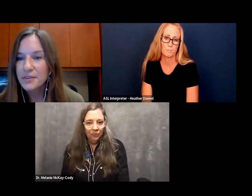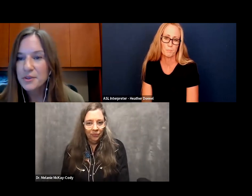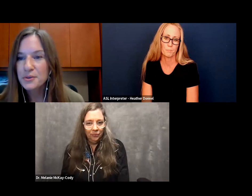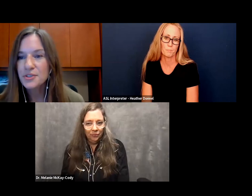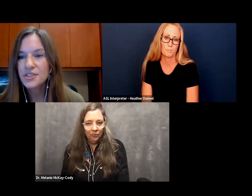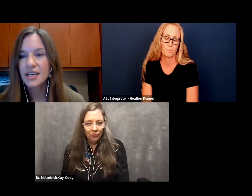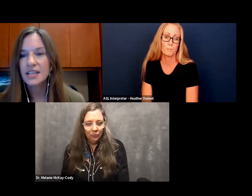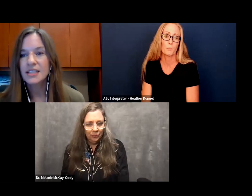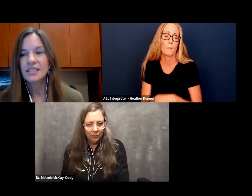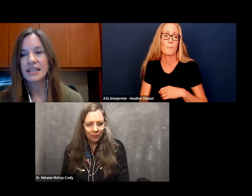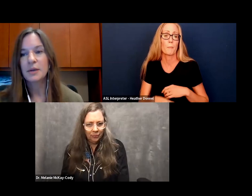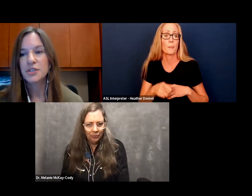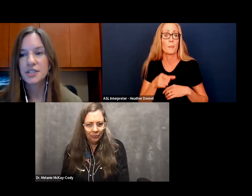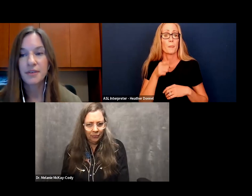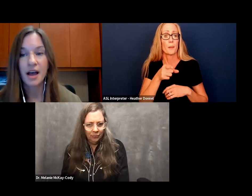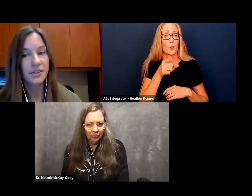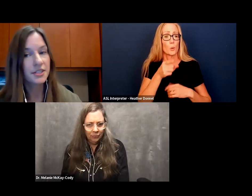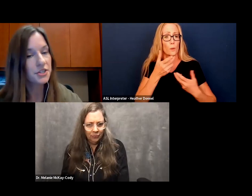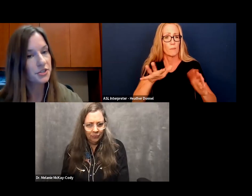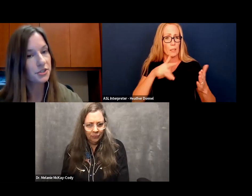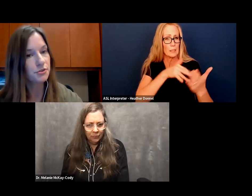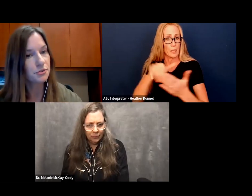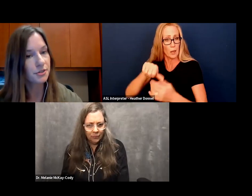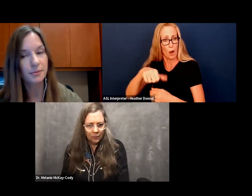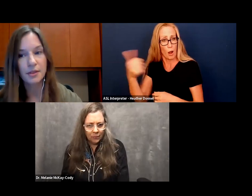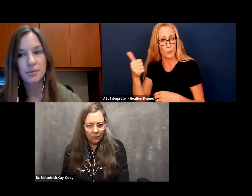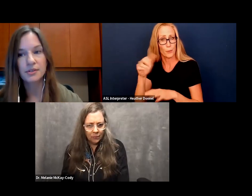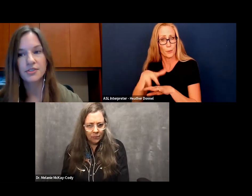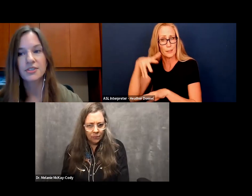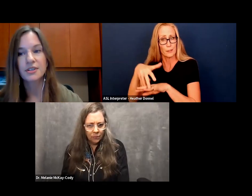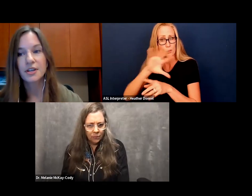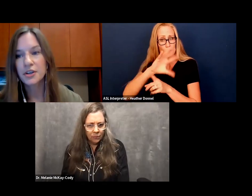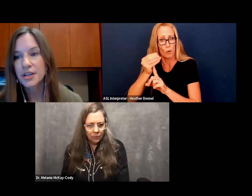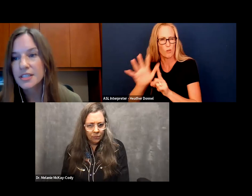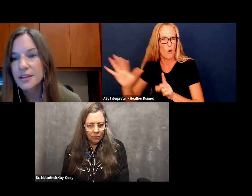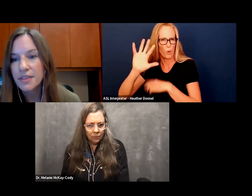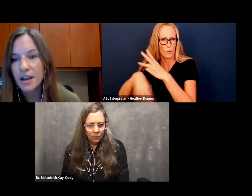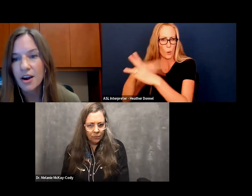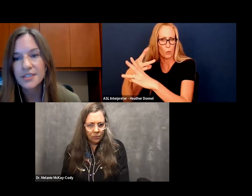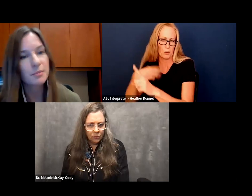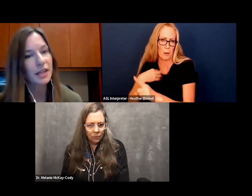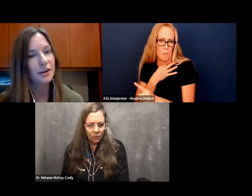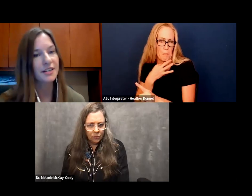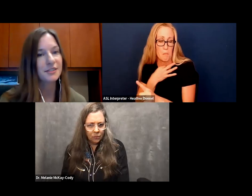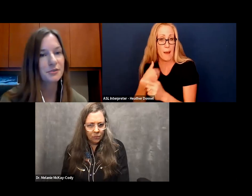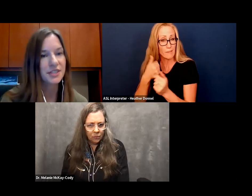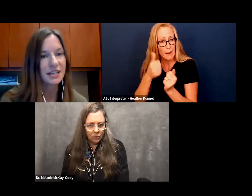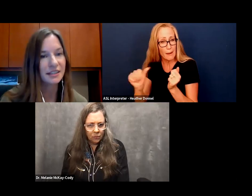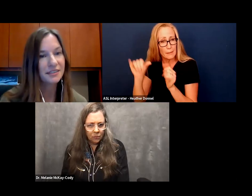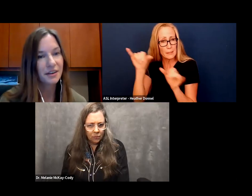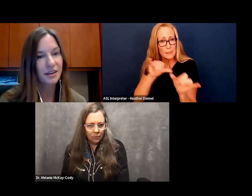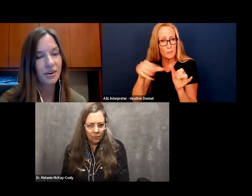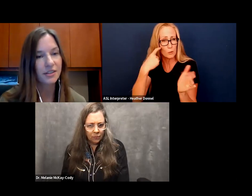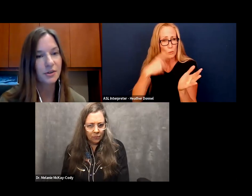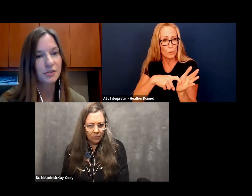Have you studied the sign languages of other indigenous cultures around the world? Just curious if there are similarities you've